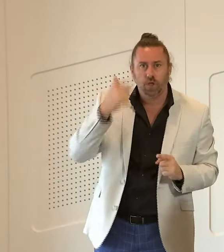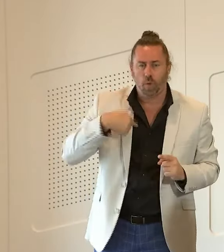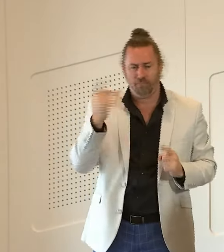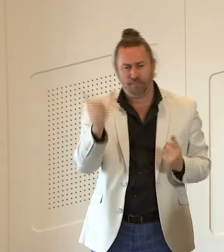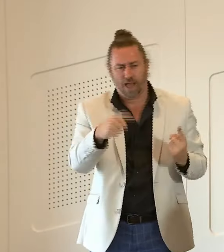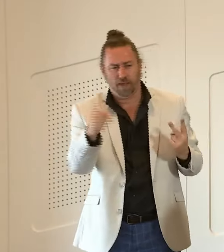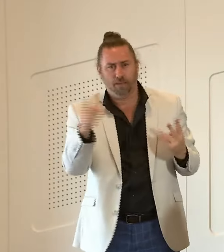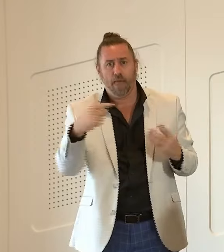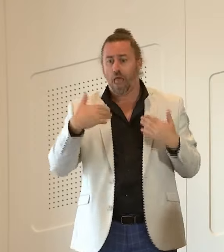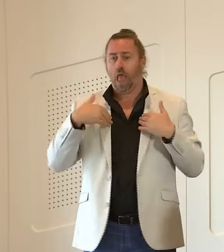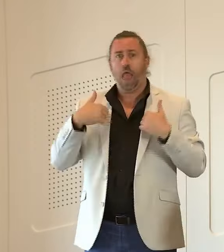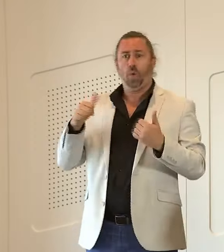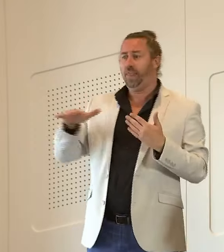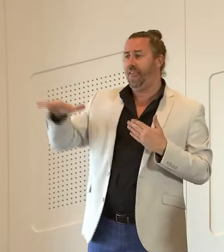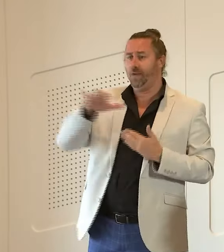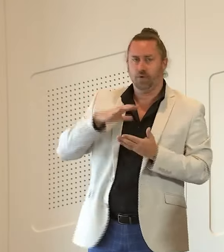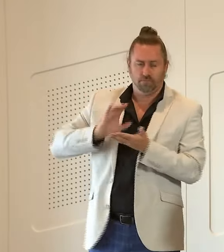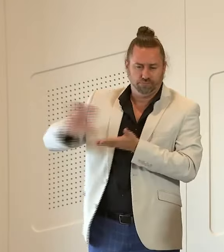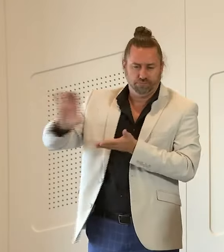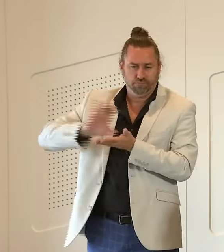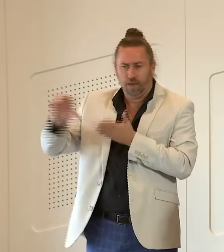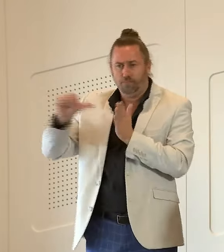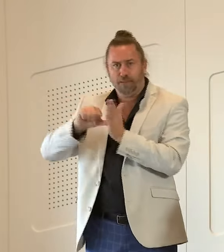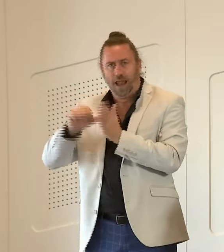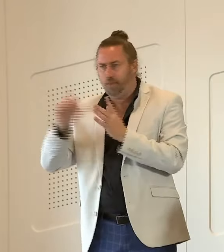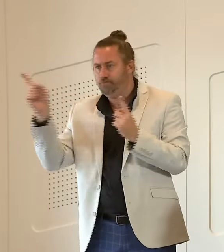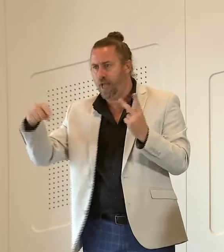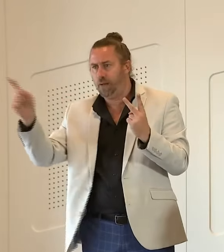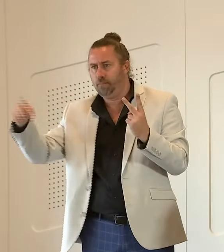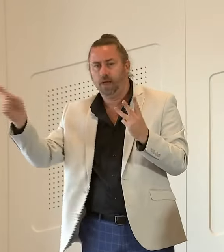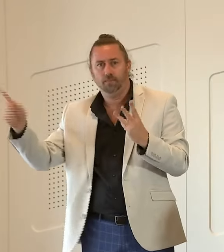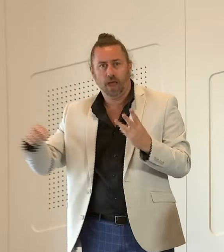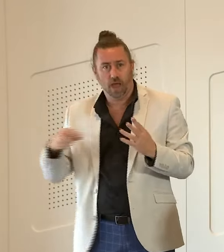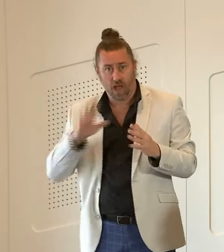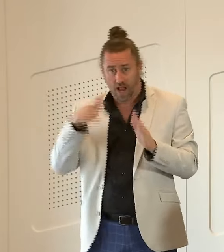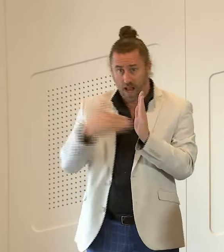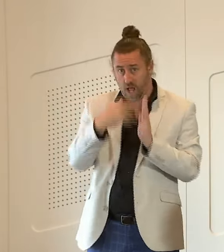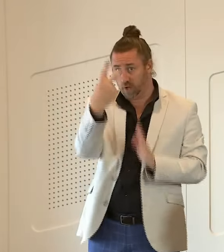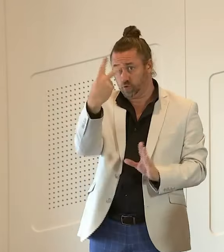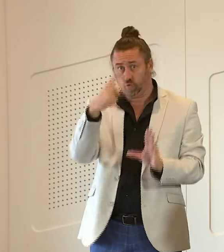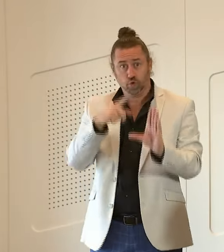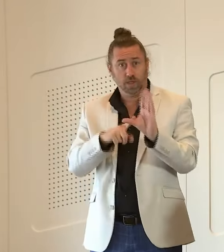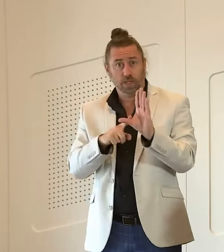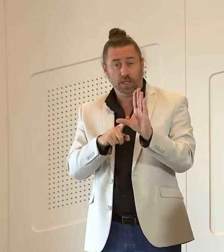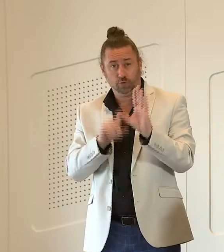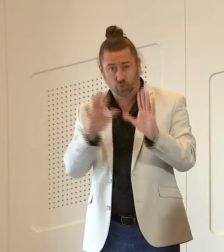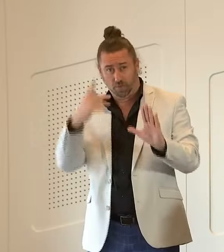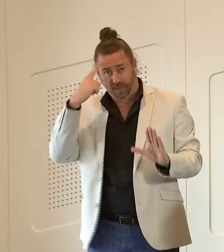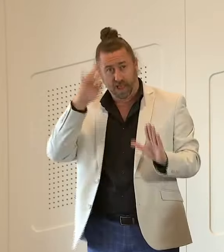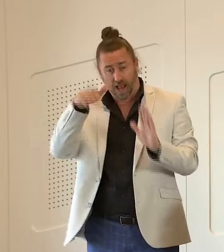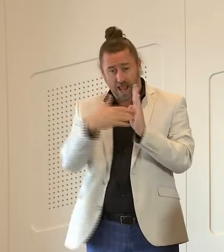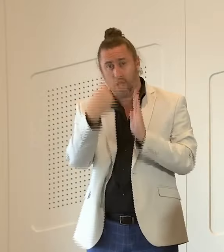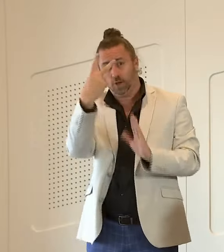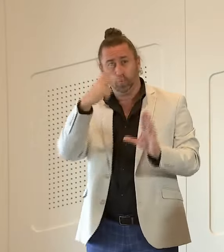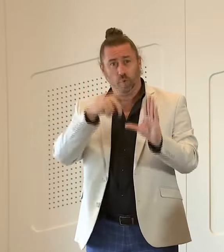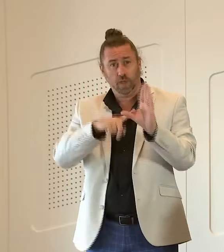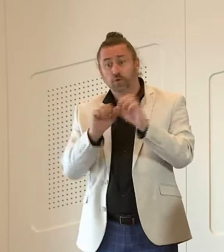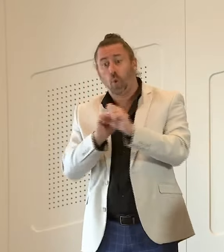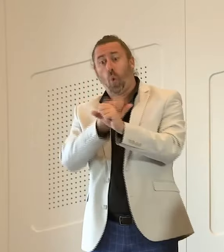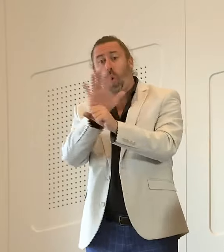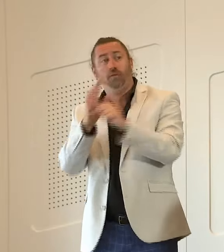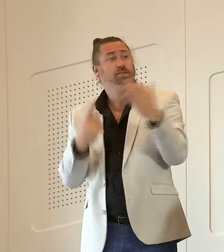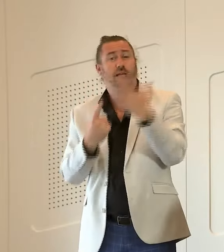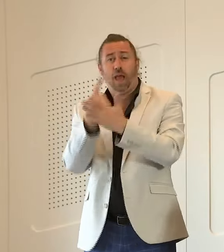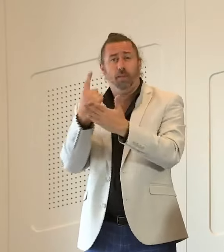have been leading the world uh during those two years of that pandemic in terms of a world class health response to the